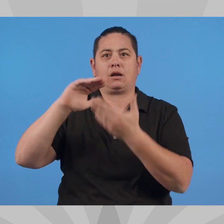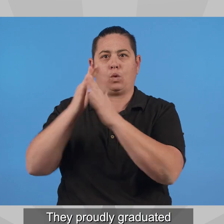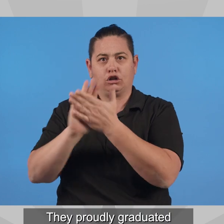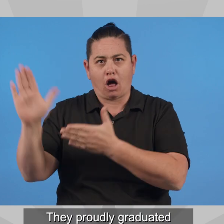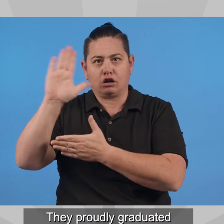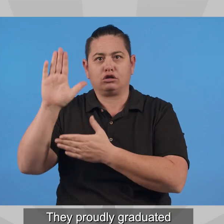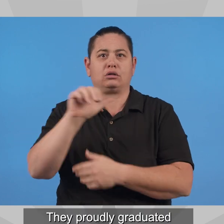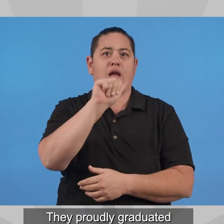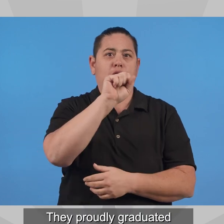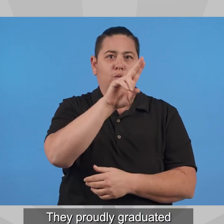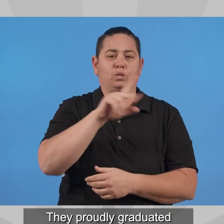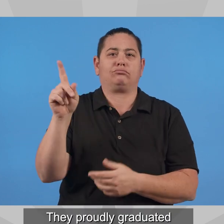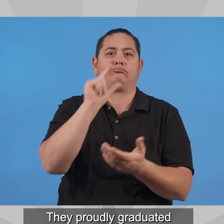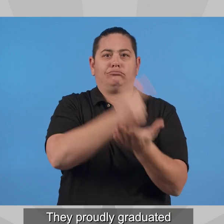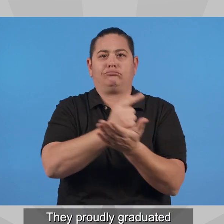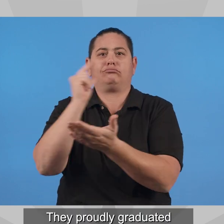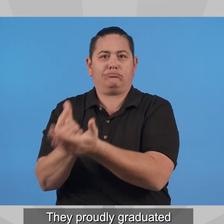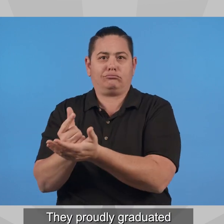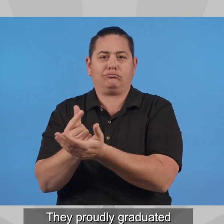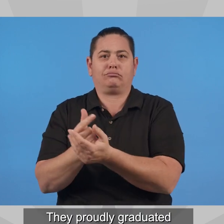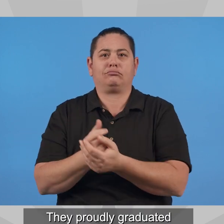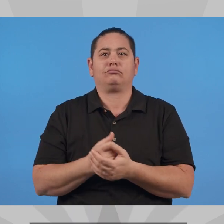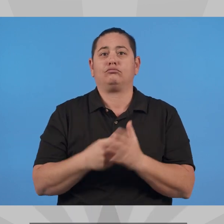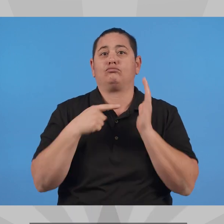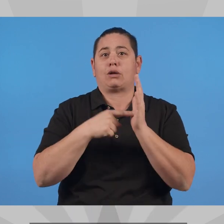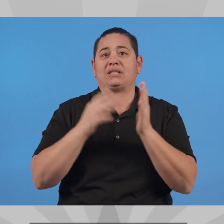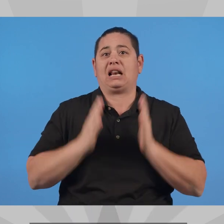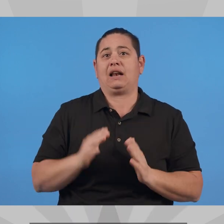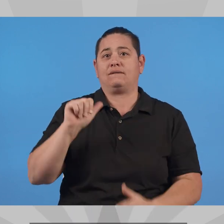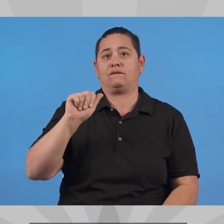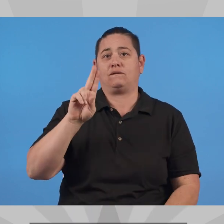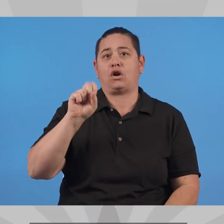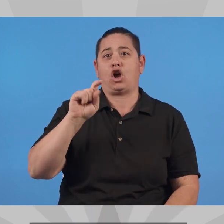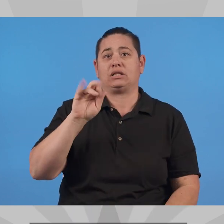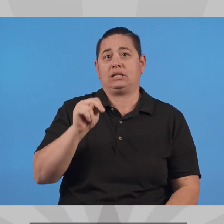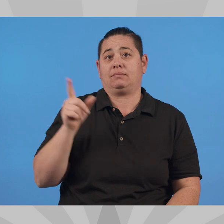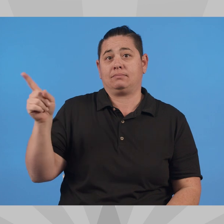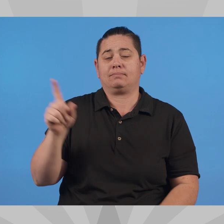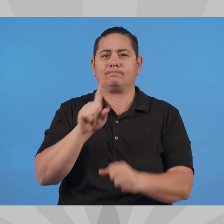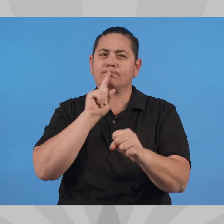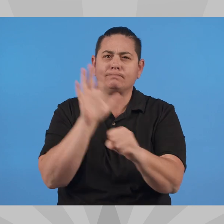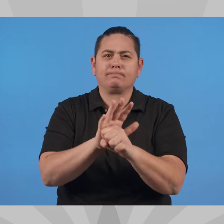They proudly graduated from Mesa Community College and Arizona State University.